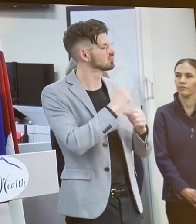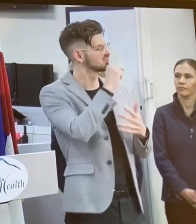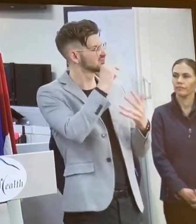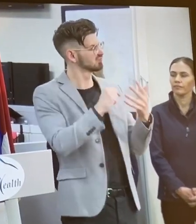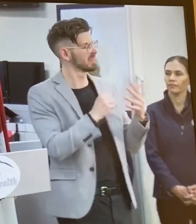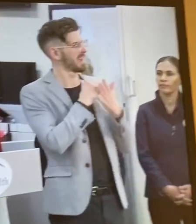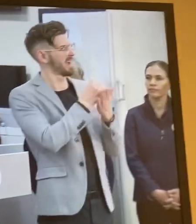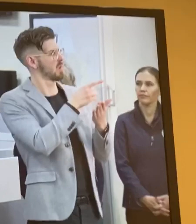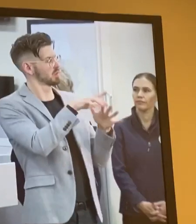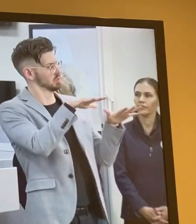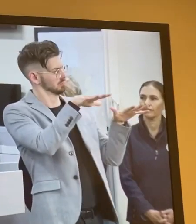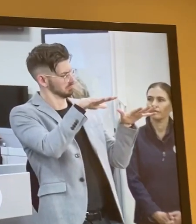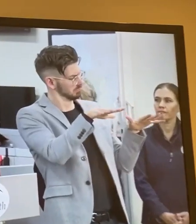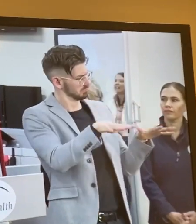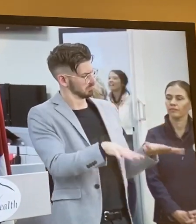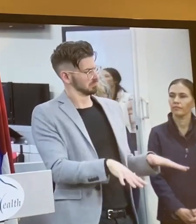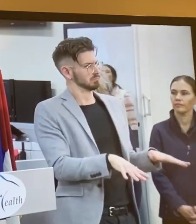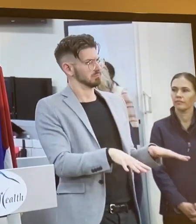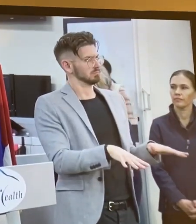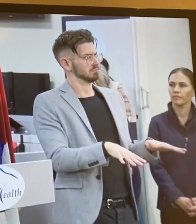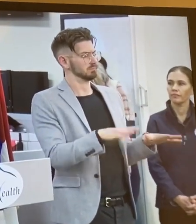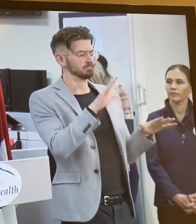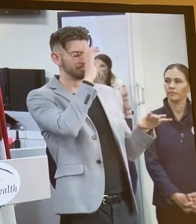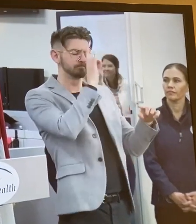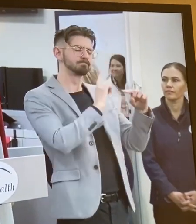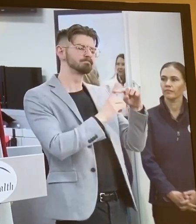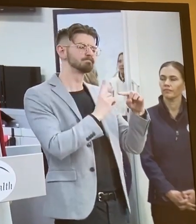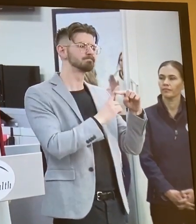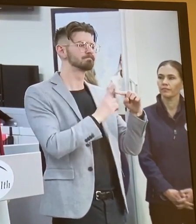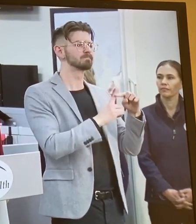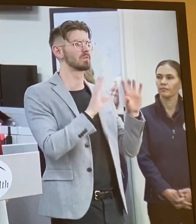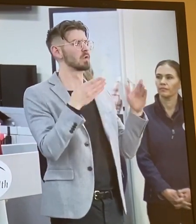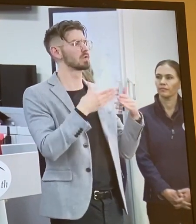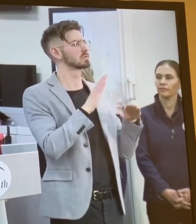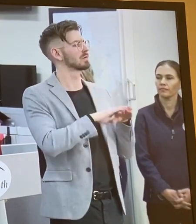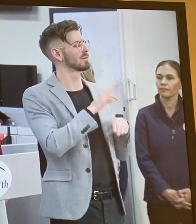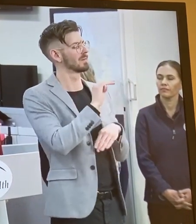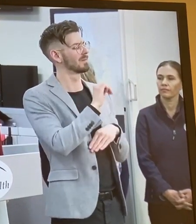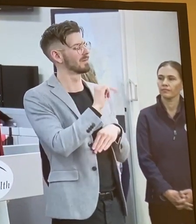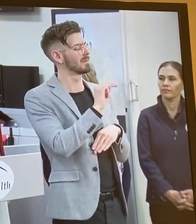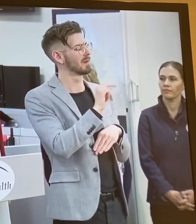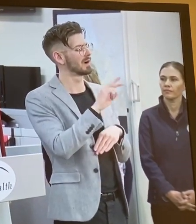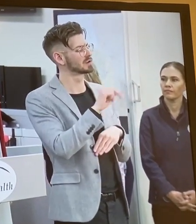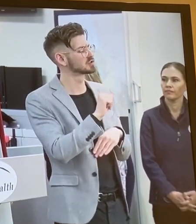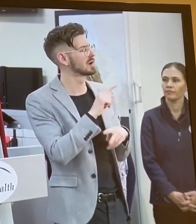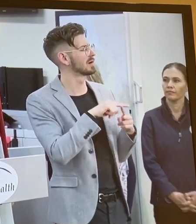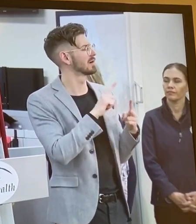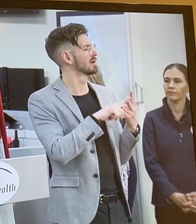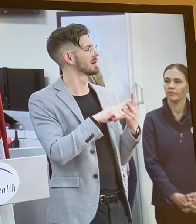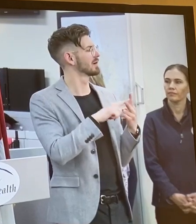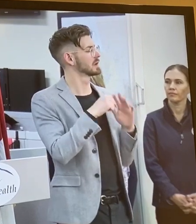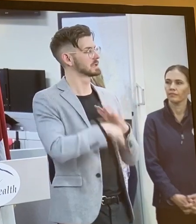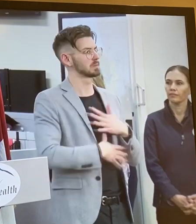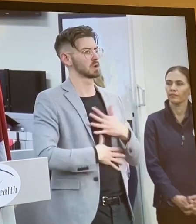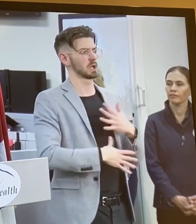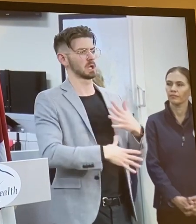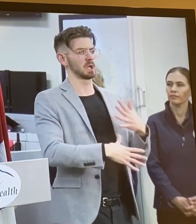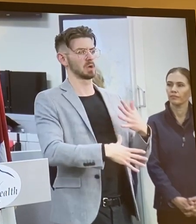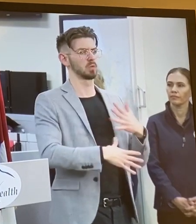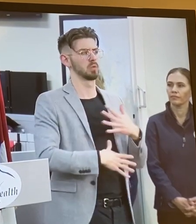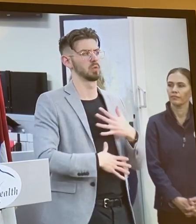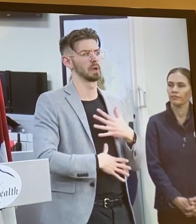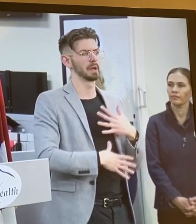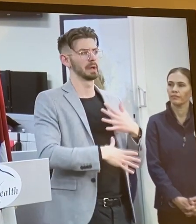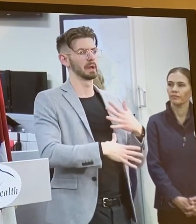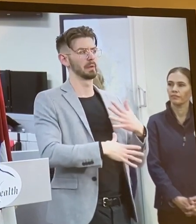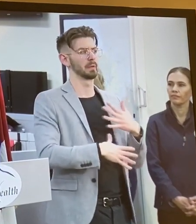things that ground you. You can choose to focus on a mantra or deep breathing or maybe there's something new you want to learn. I would encourage you to focus your energy.